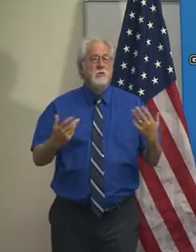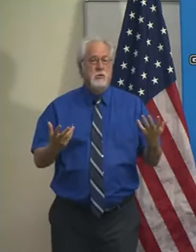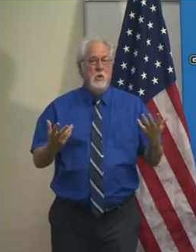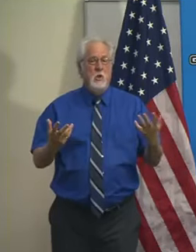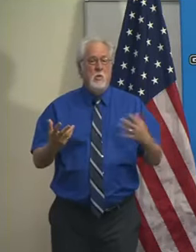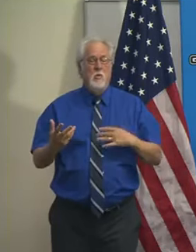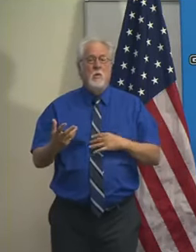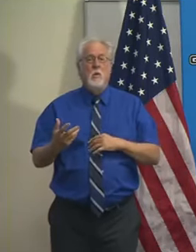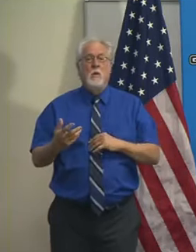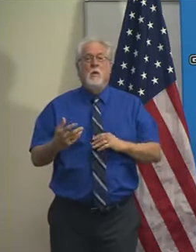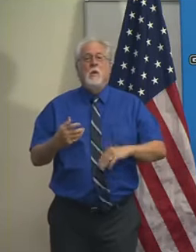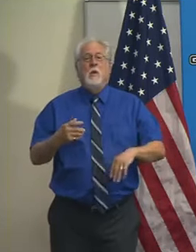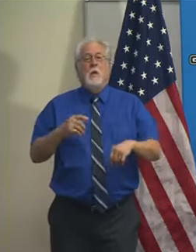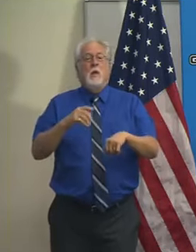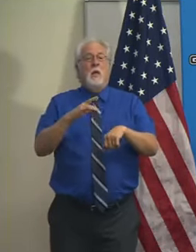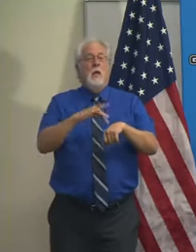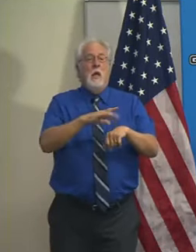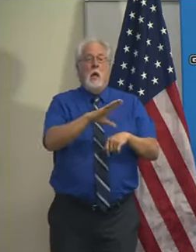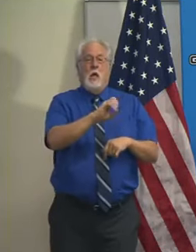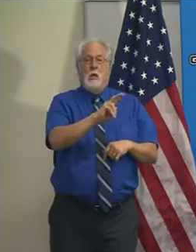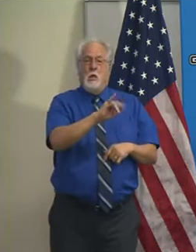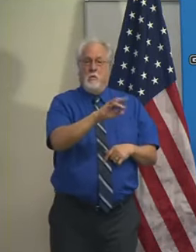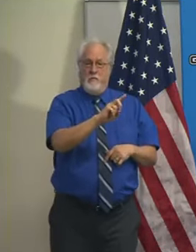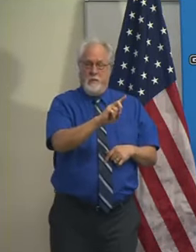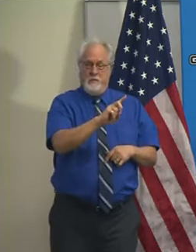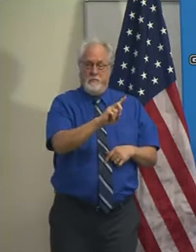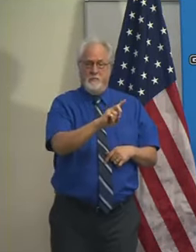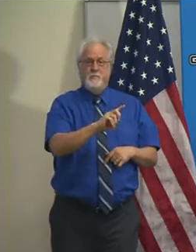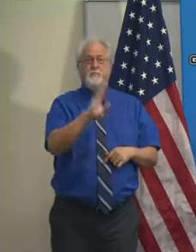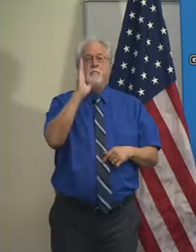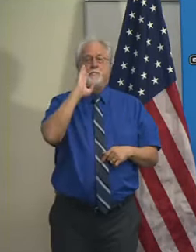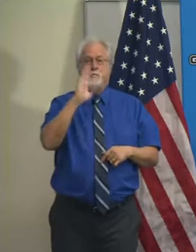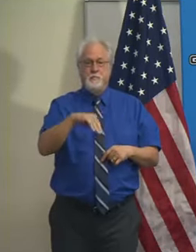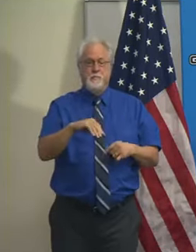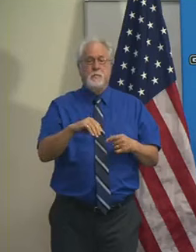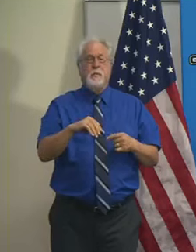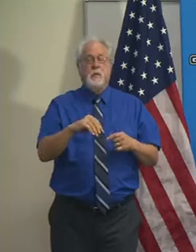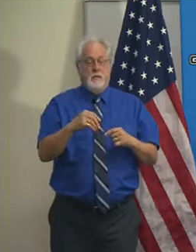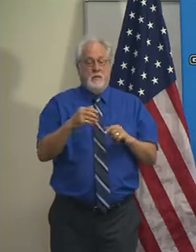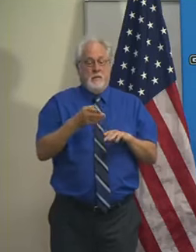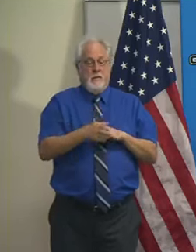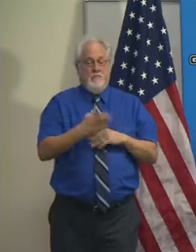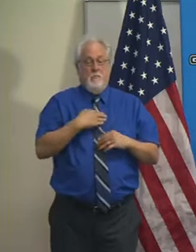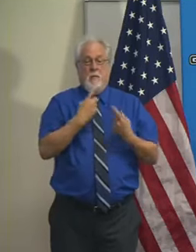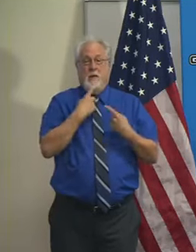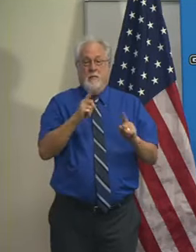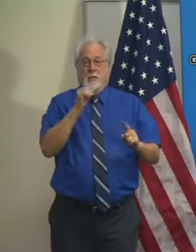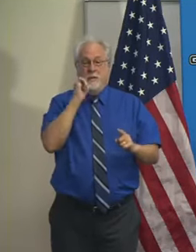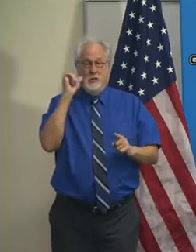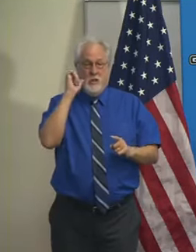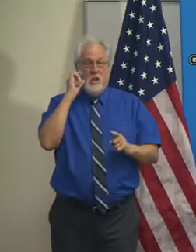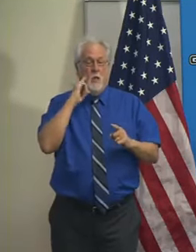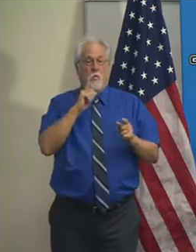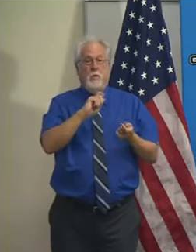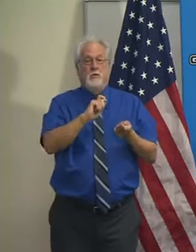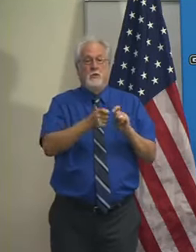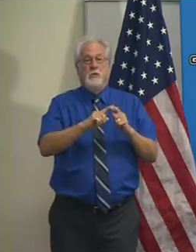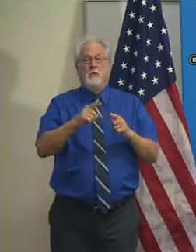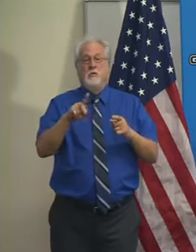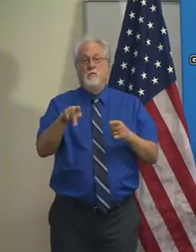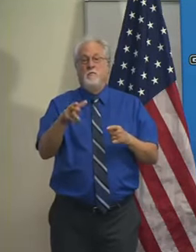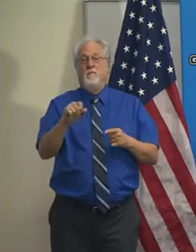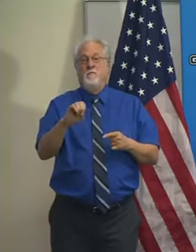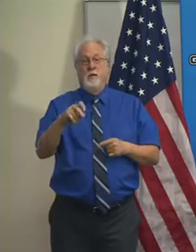getting to COVID, I know that since my announcement yesterday that we would be moving to phase three,